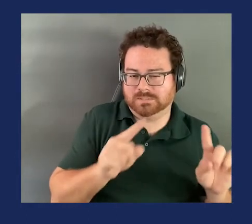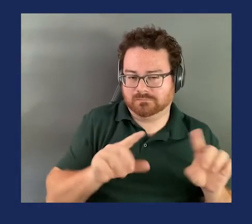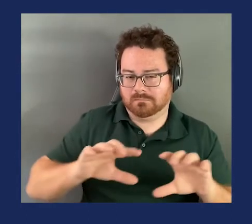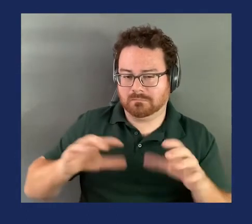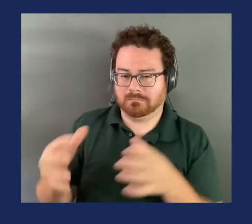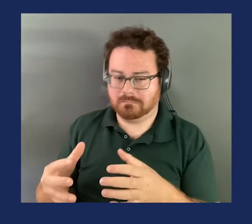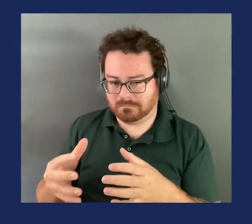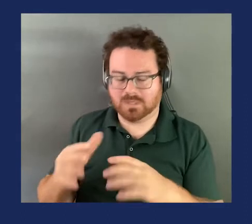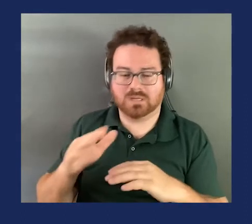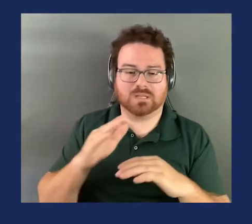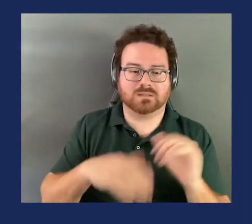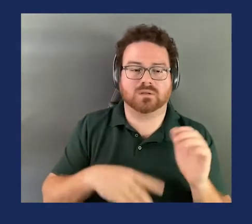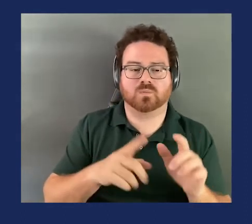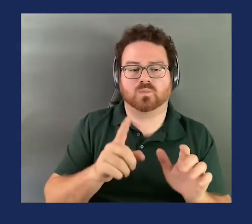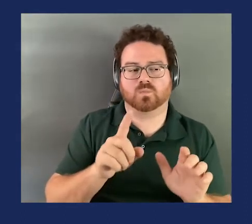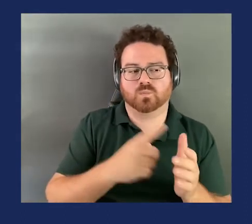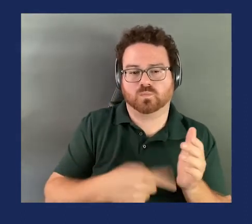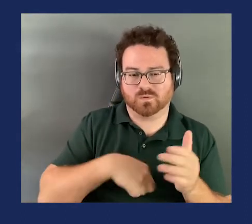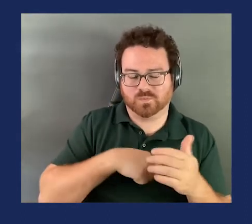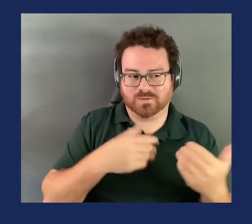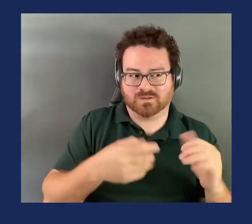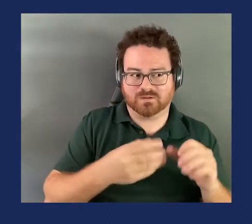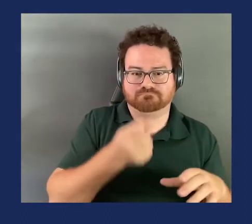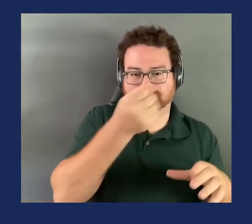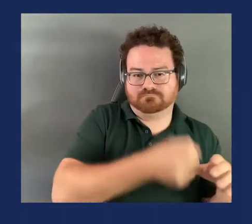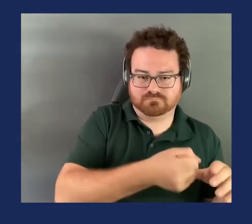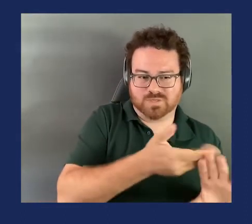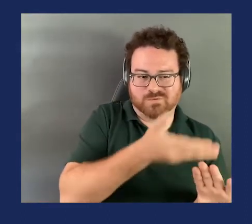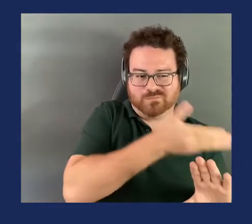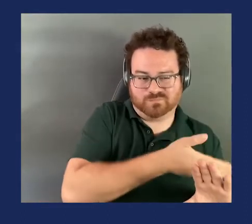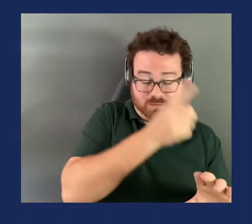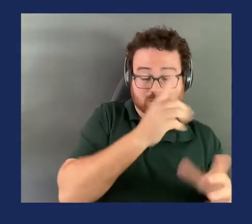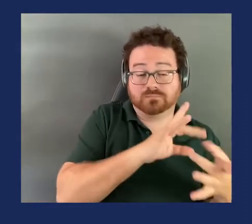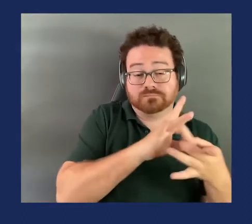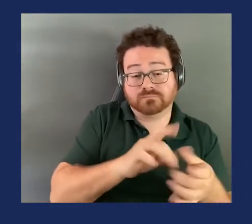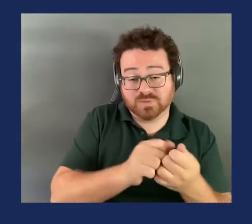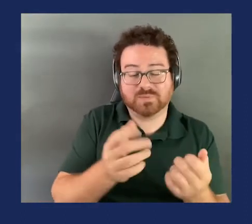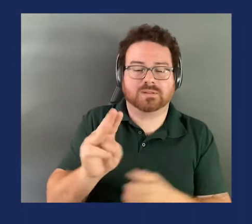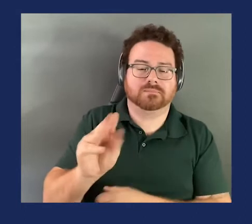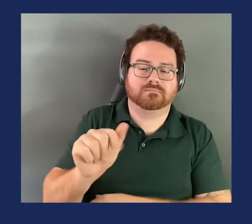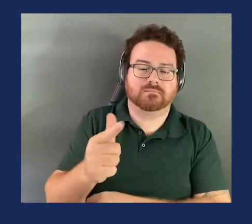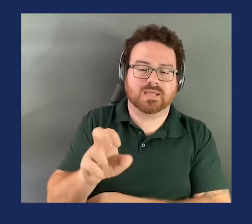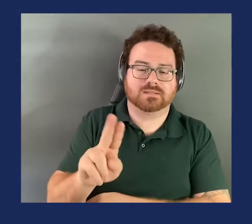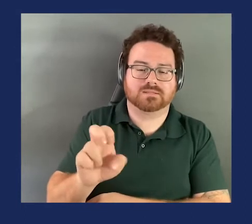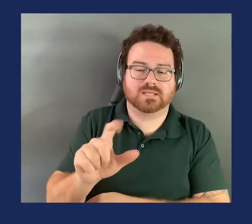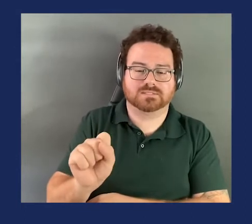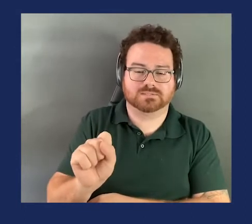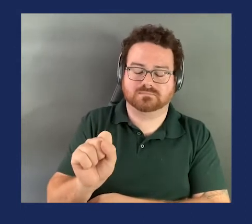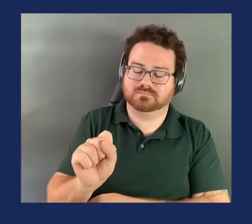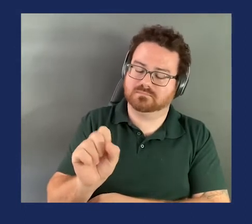where we've done this previously, for instance, on magnets and window coverings. In the former, we were talking about